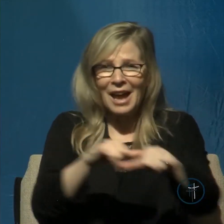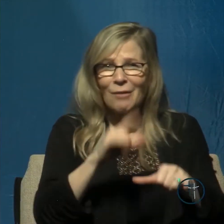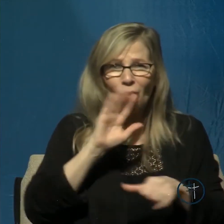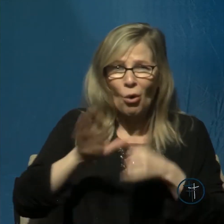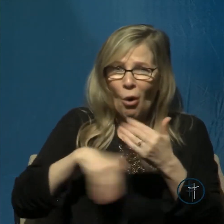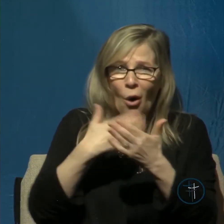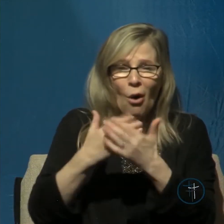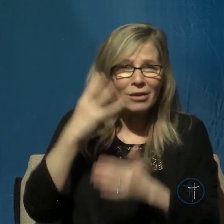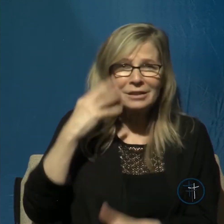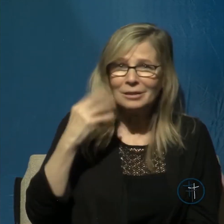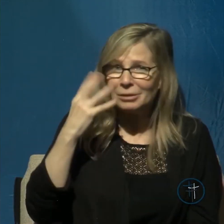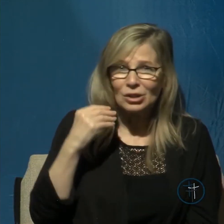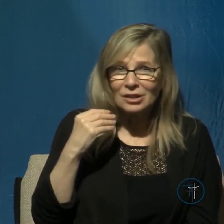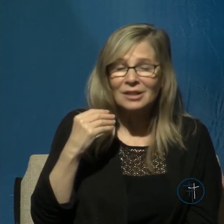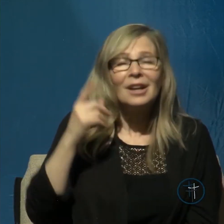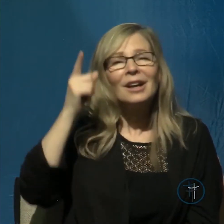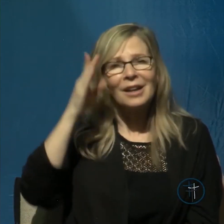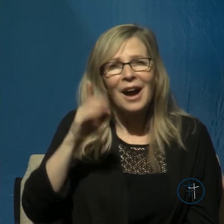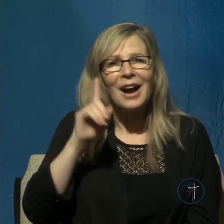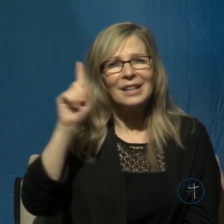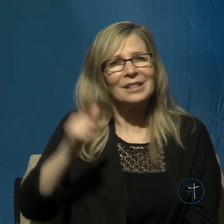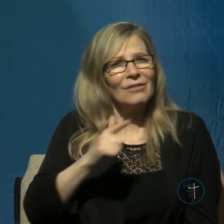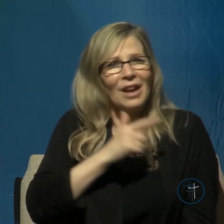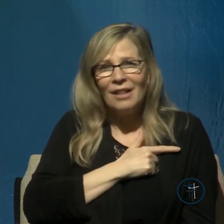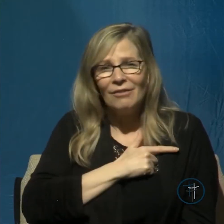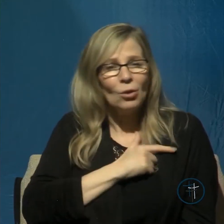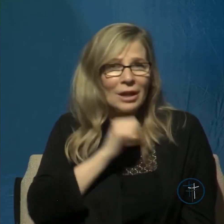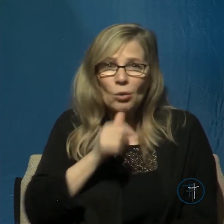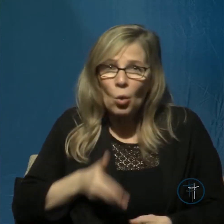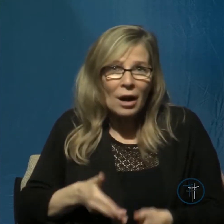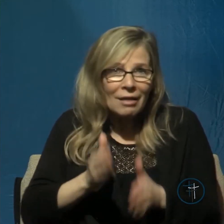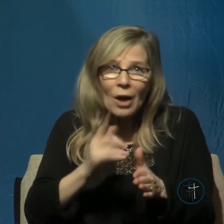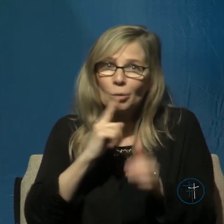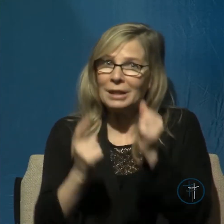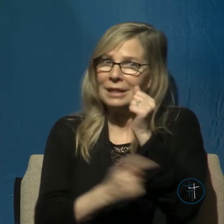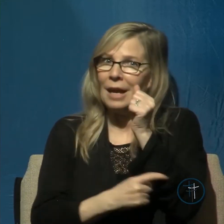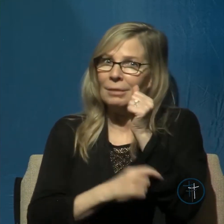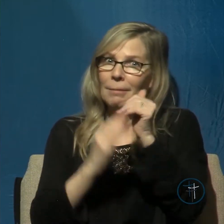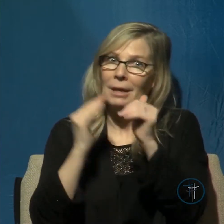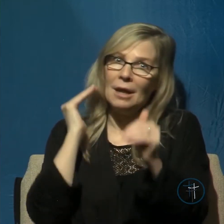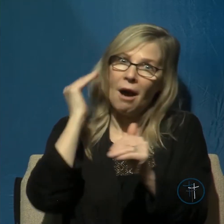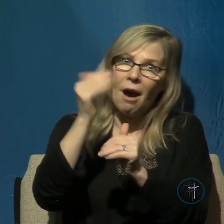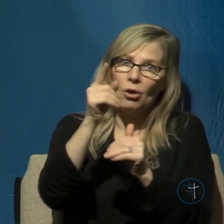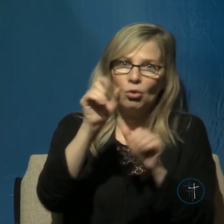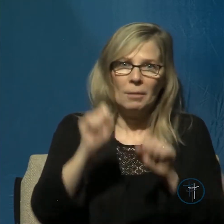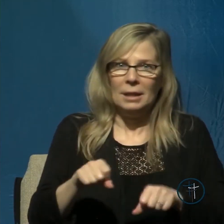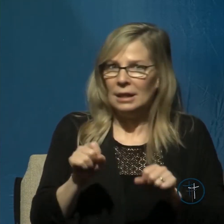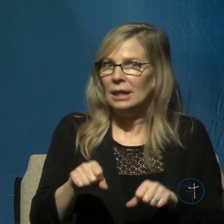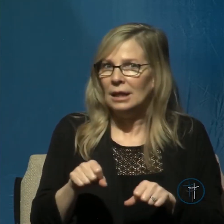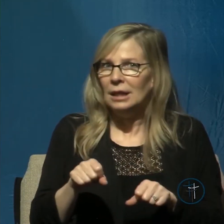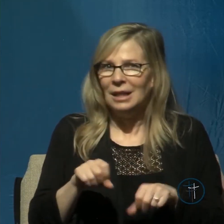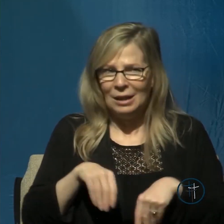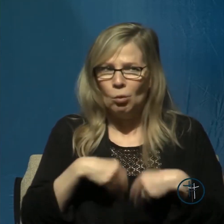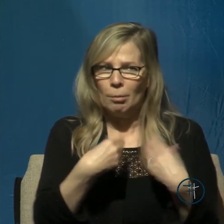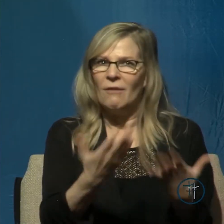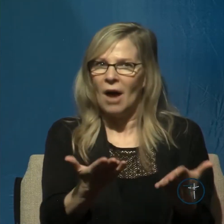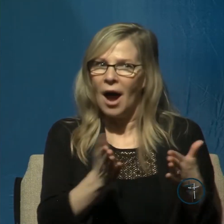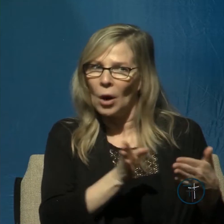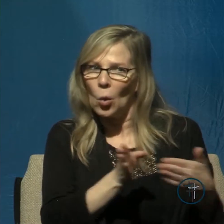beyond what you are able but with the temptation will provide the way of escape also so that